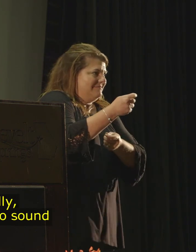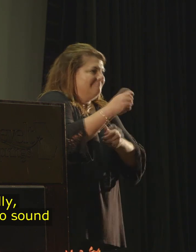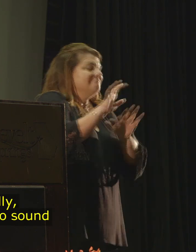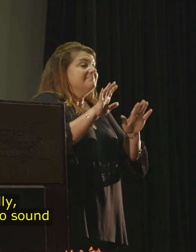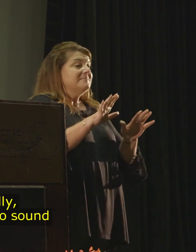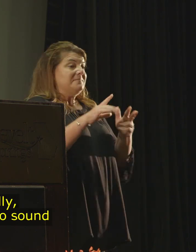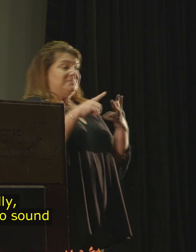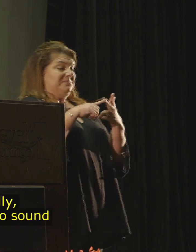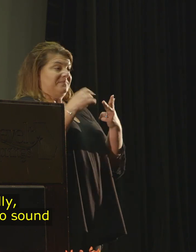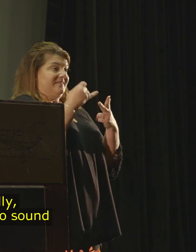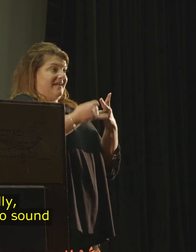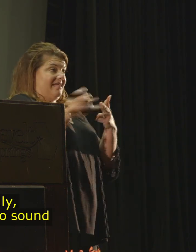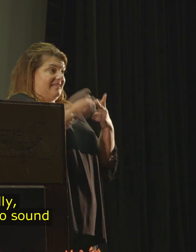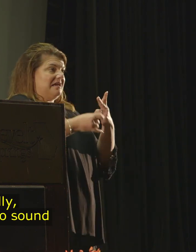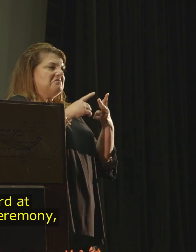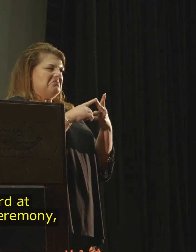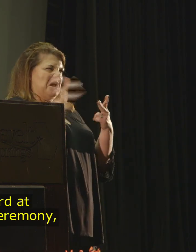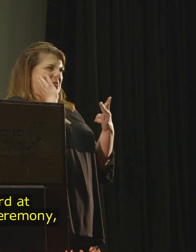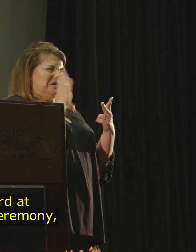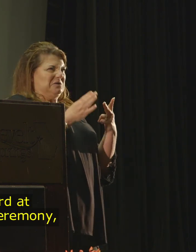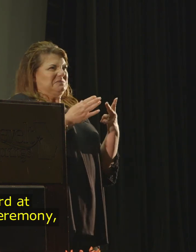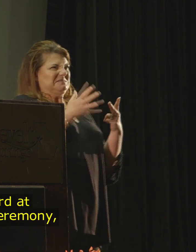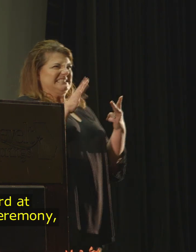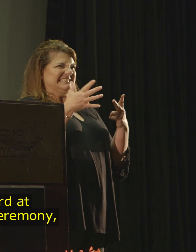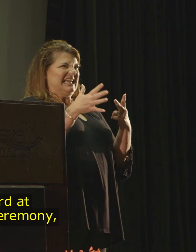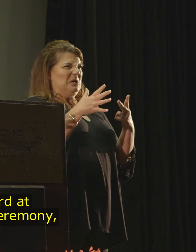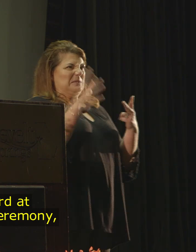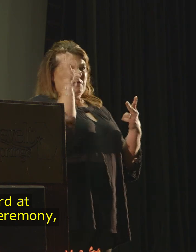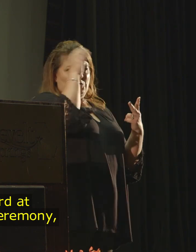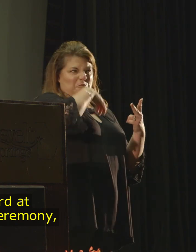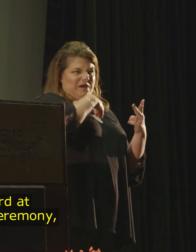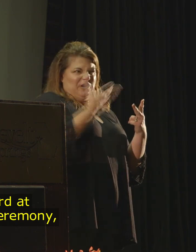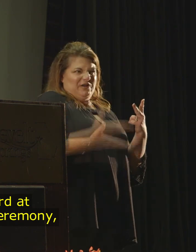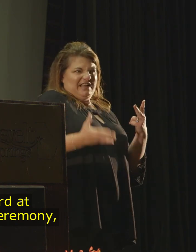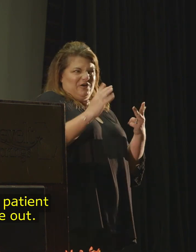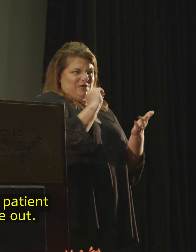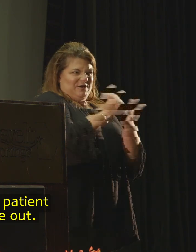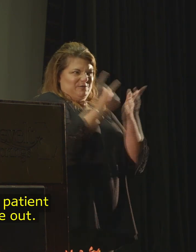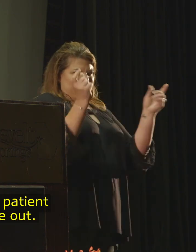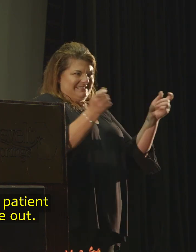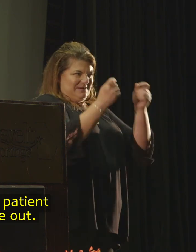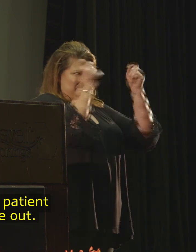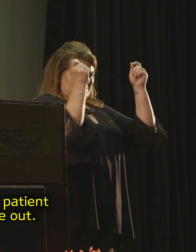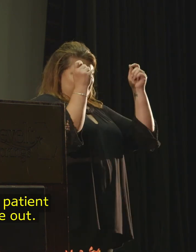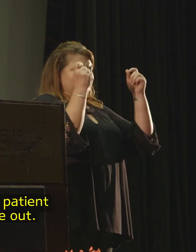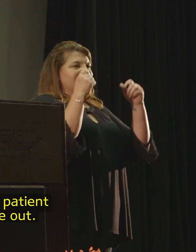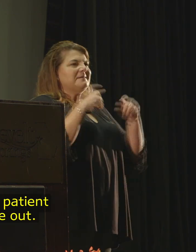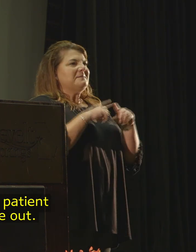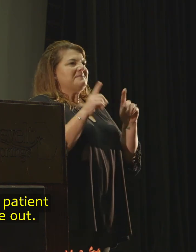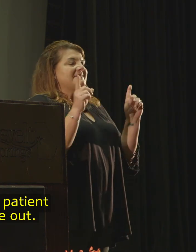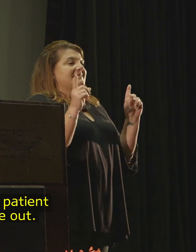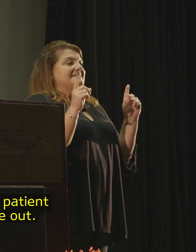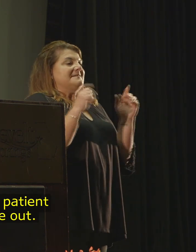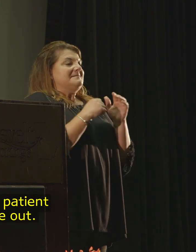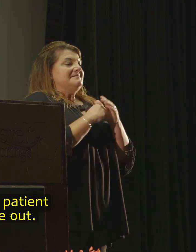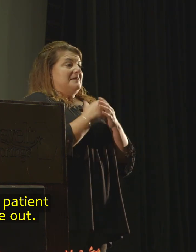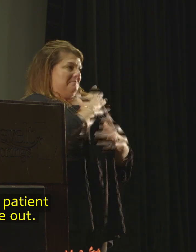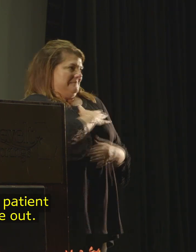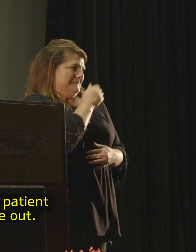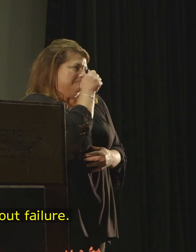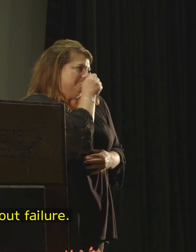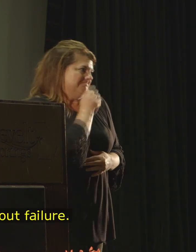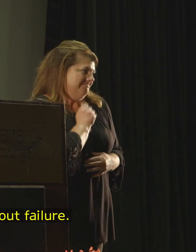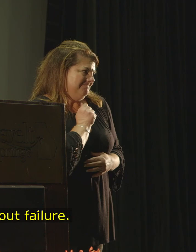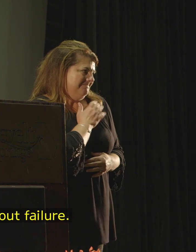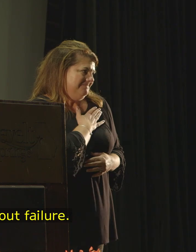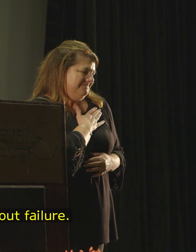And finally, this is going to sound a little weird at a graduation ceremony, but please be patient and